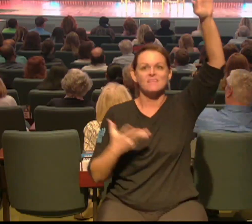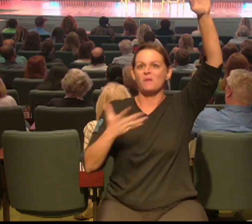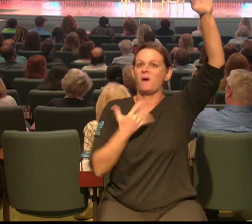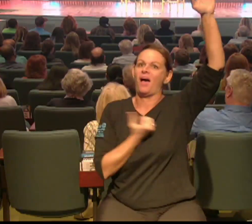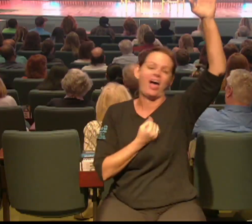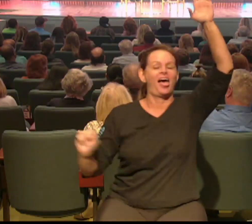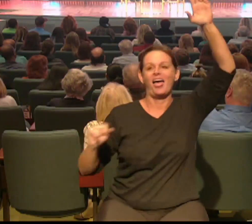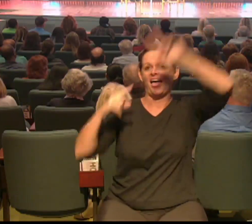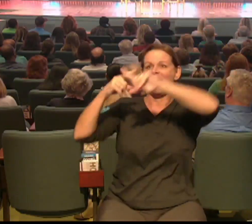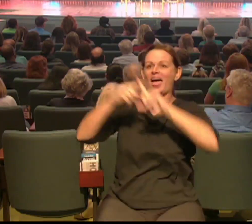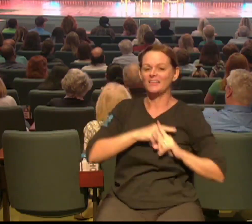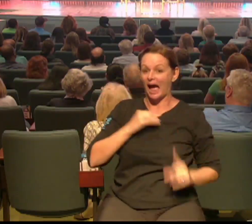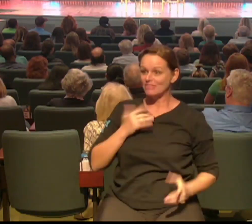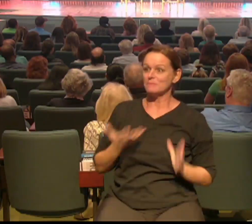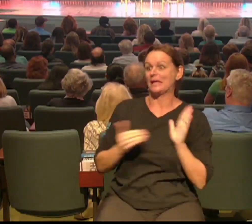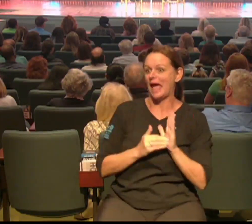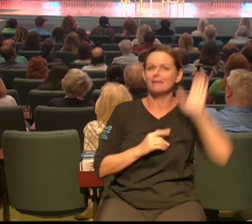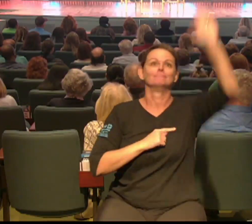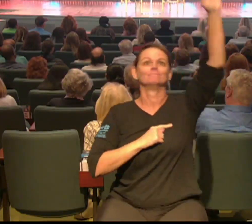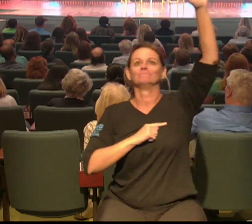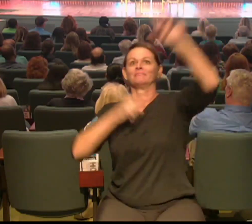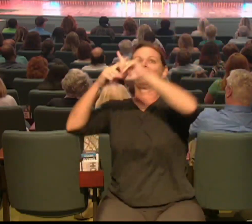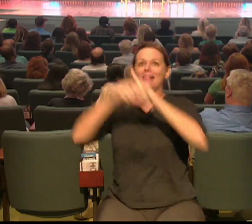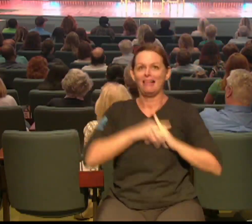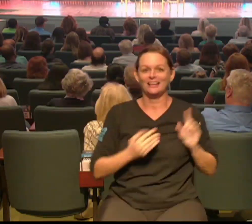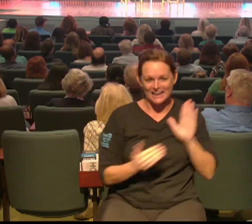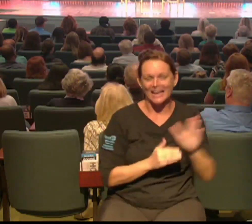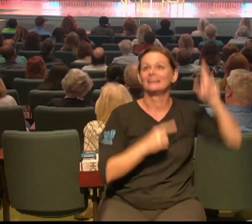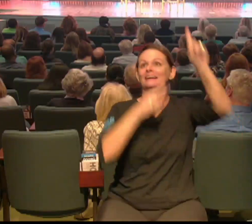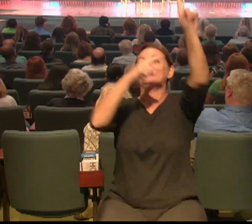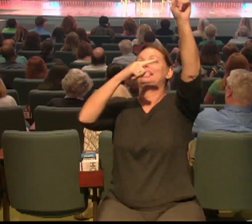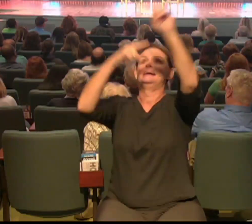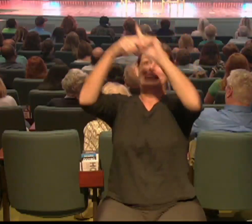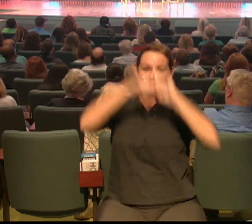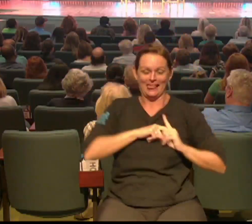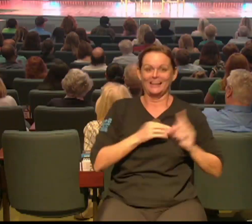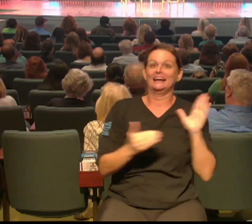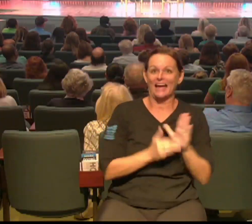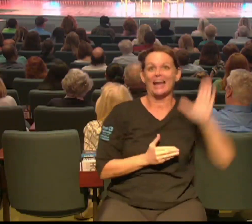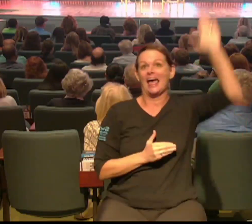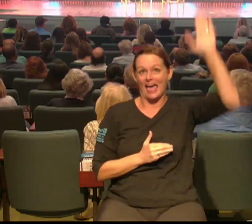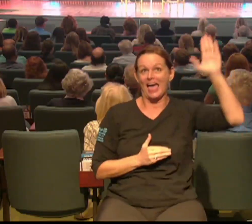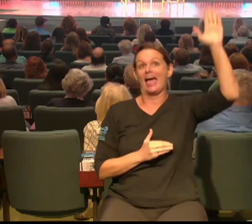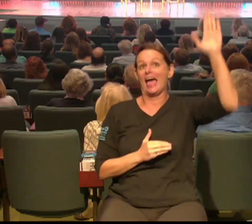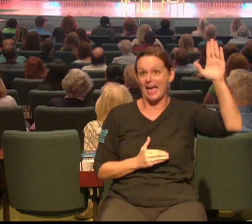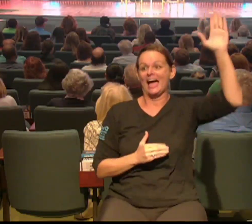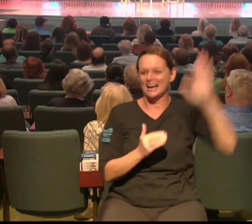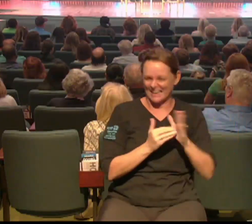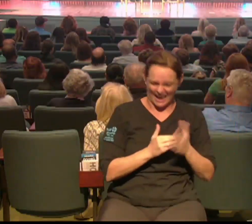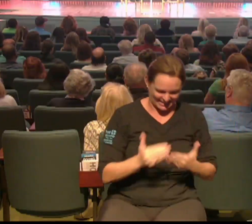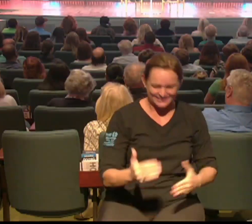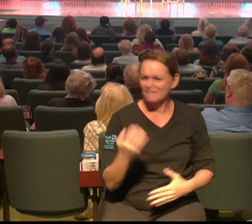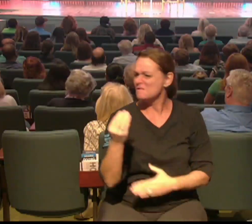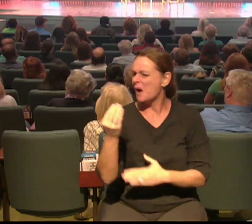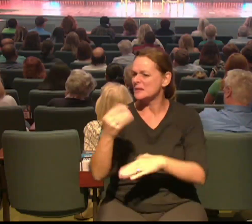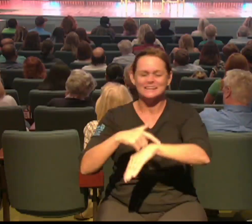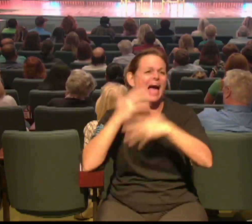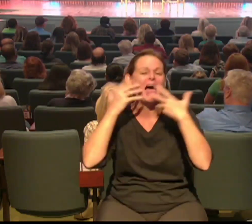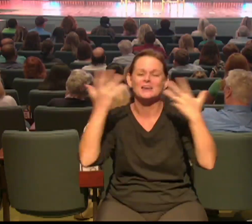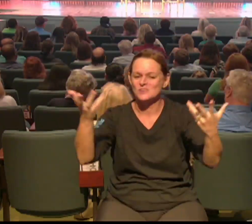about 14 times. I'm not sure which prayer stuck or who gave the message on the night that it stuck. I'm not even sure what to do with my story